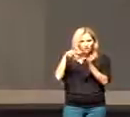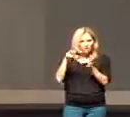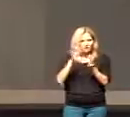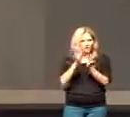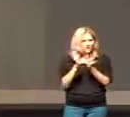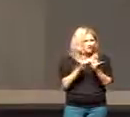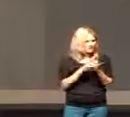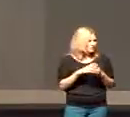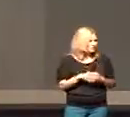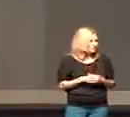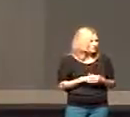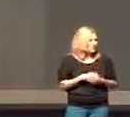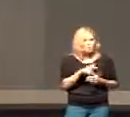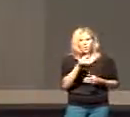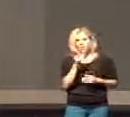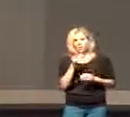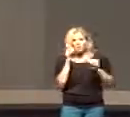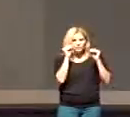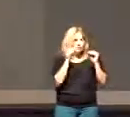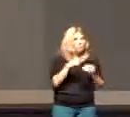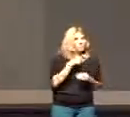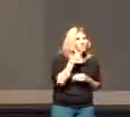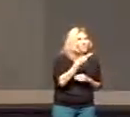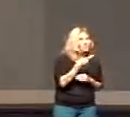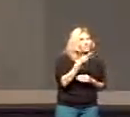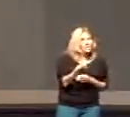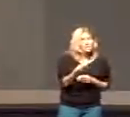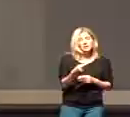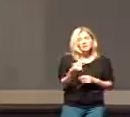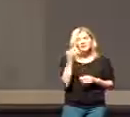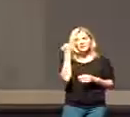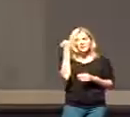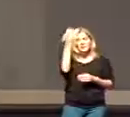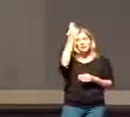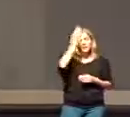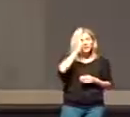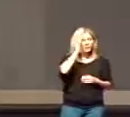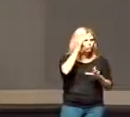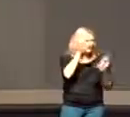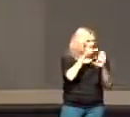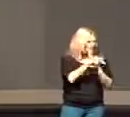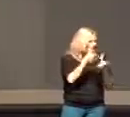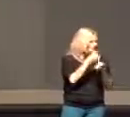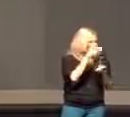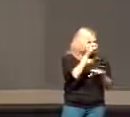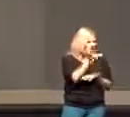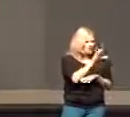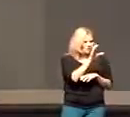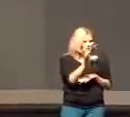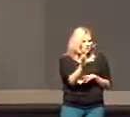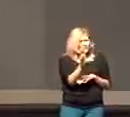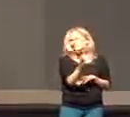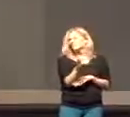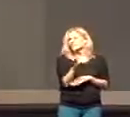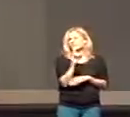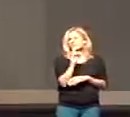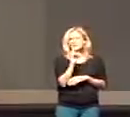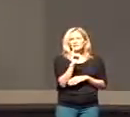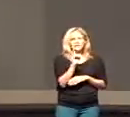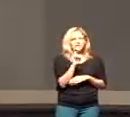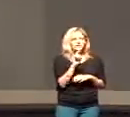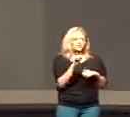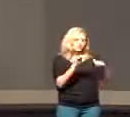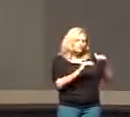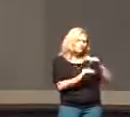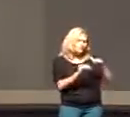of Jesus who have taught and proclaimed the idea that God would kill his son on the cross is sub